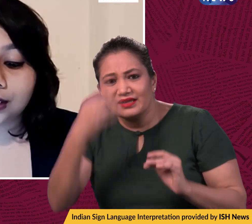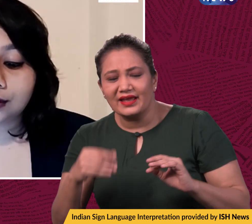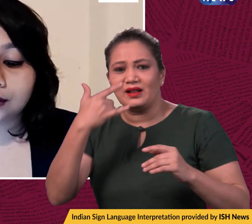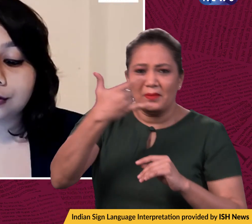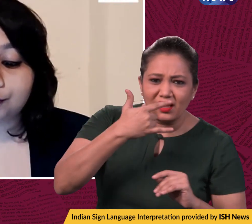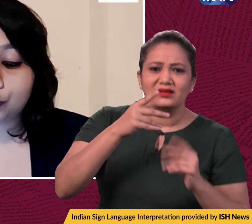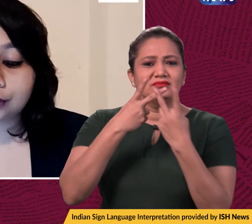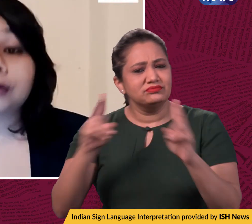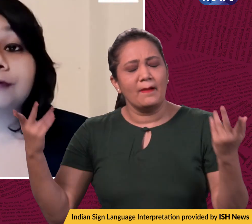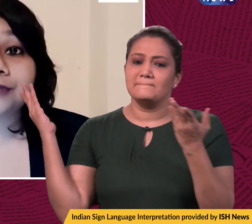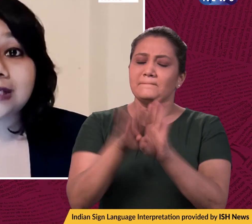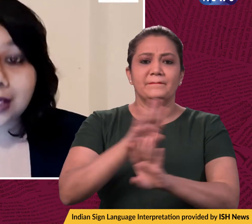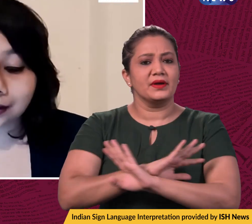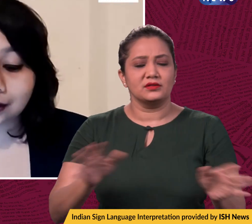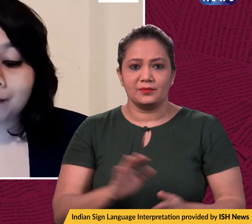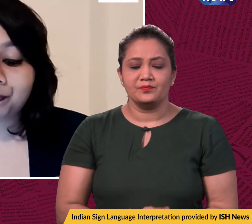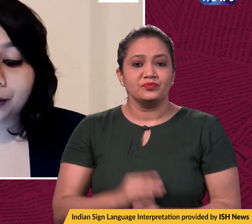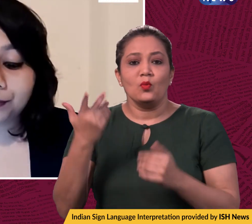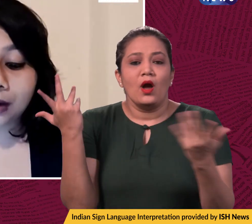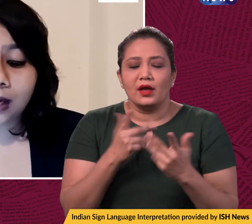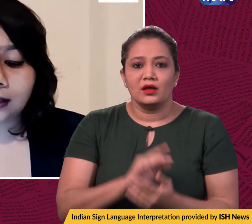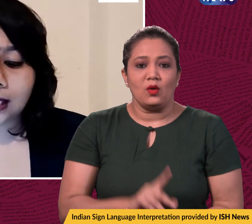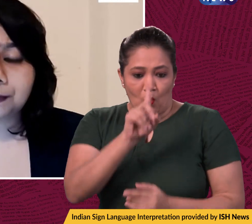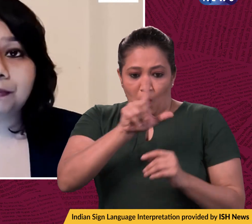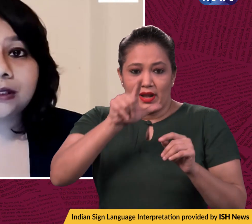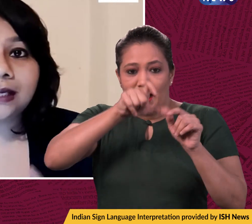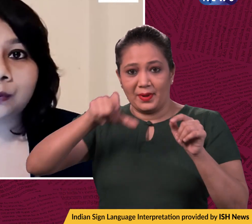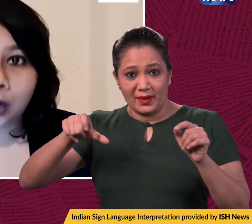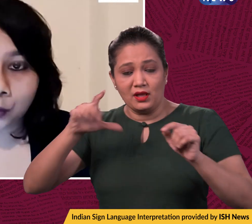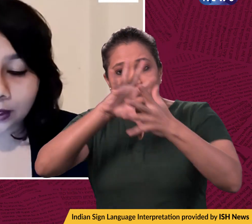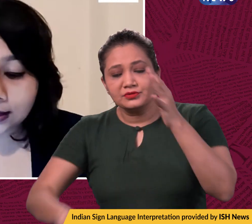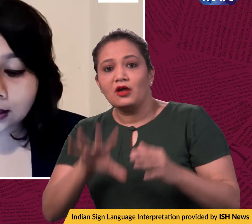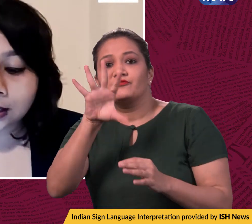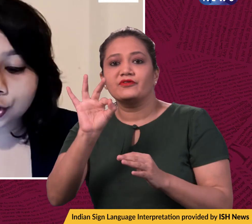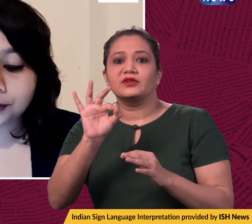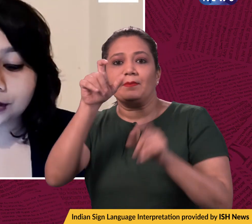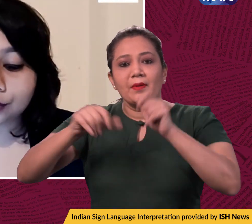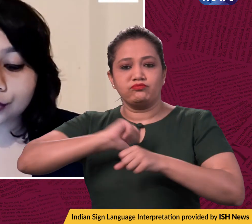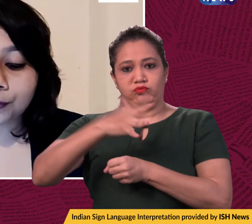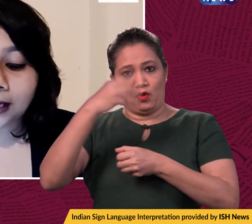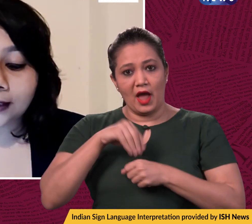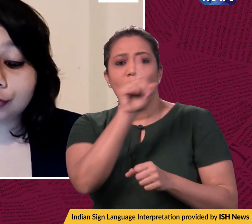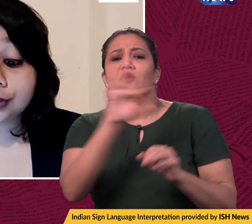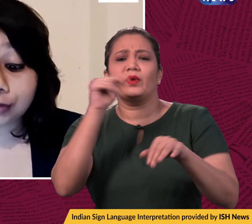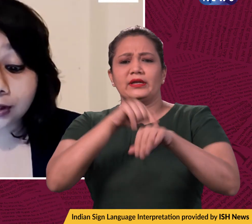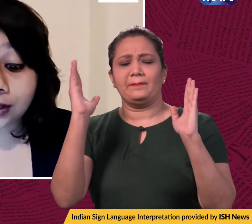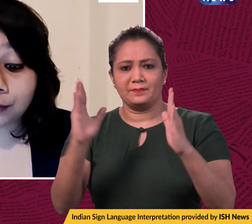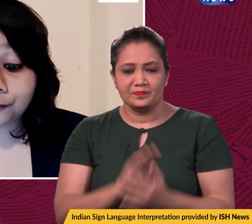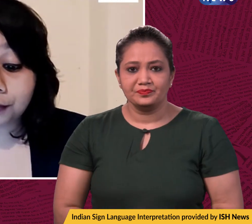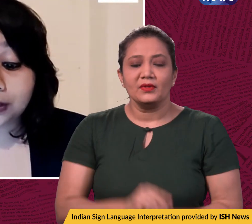in areas that are reporting 350 cases per 1 lakh people in one week. Germany is also planning to restrict the number of people